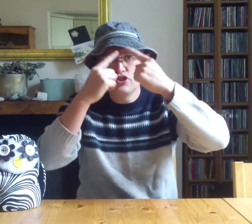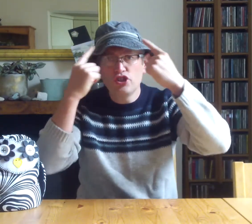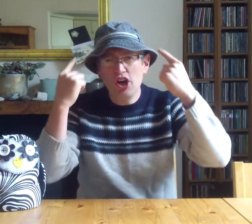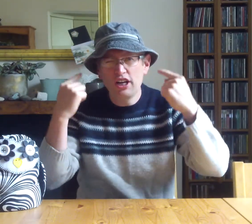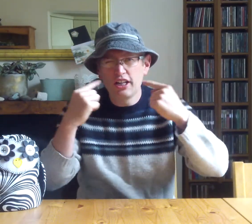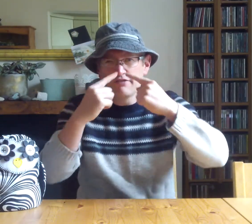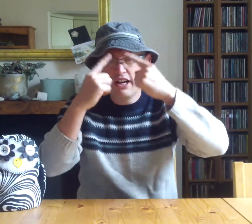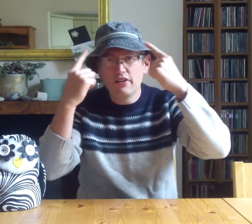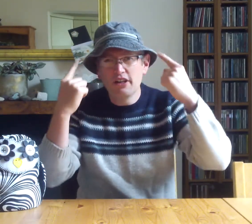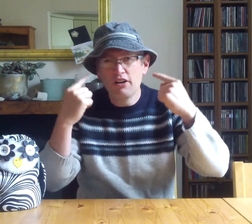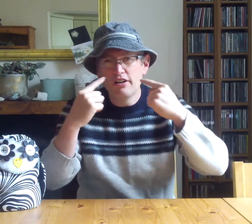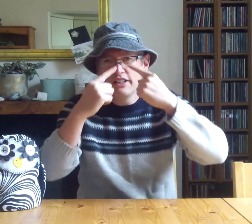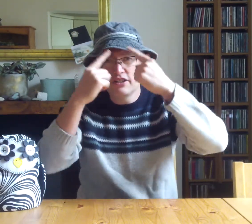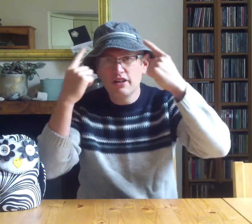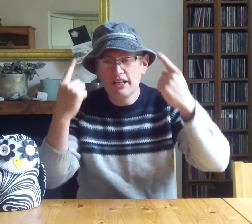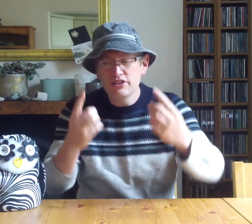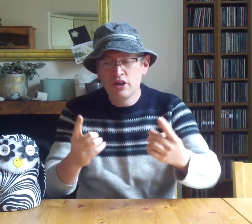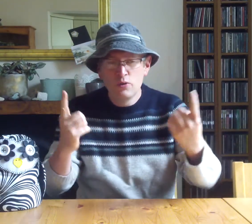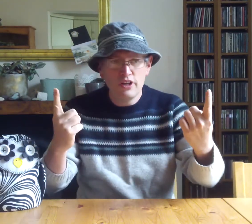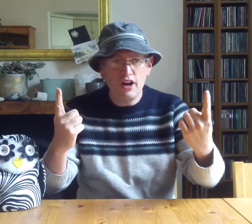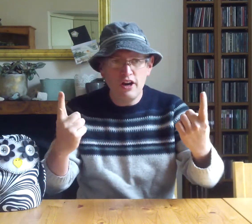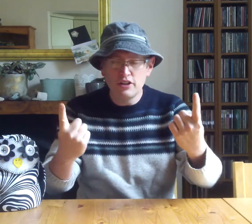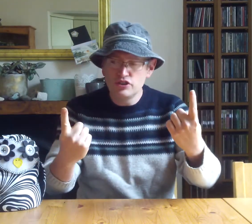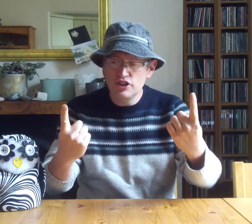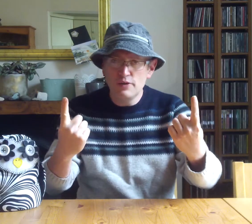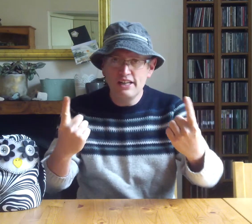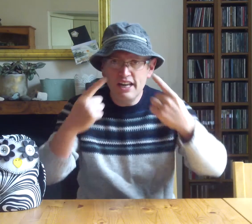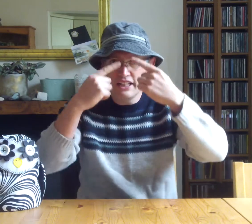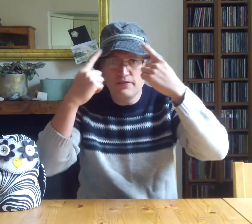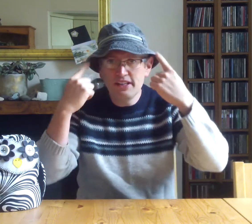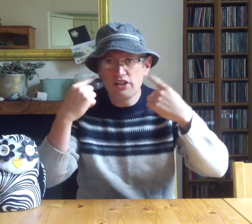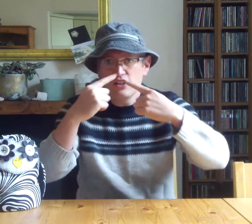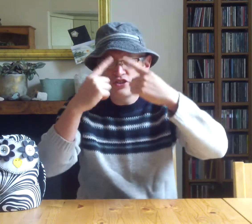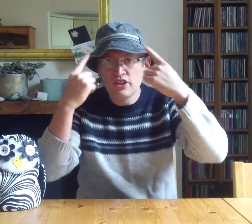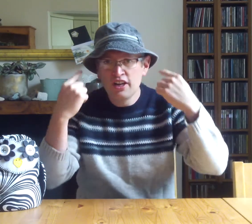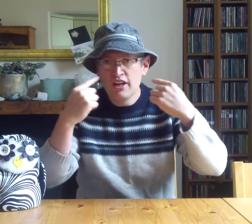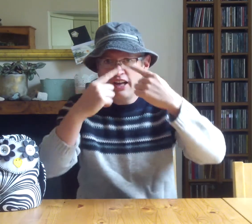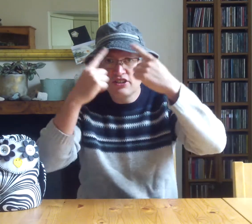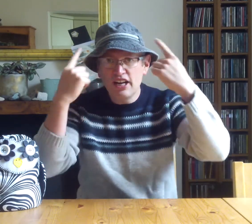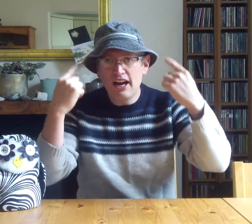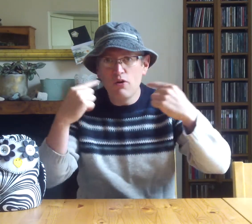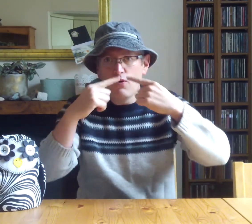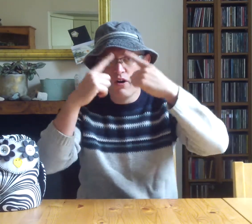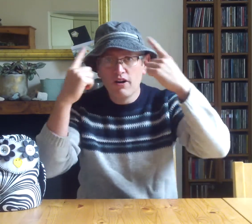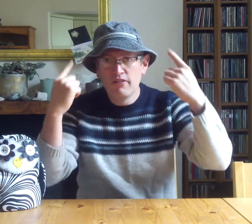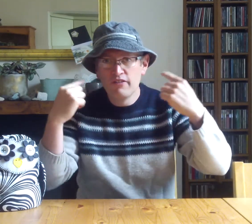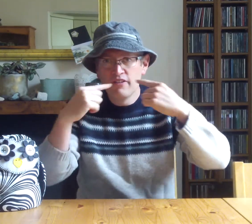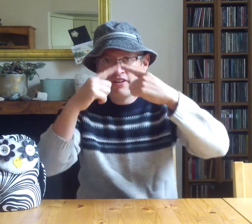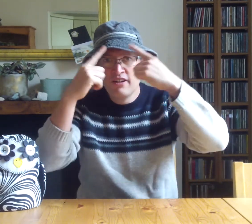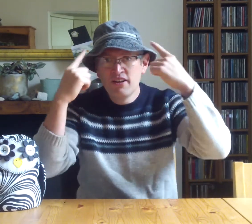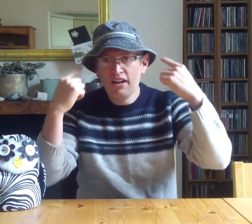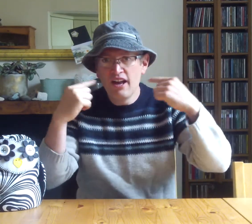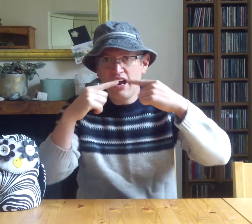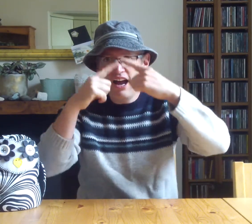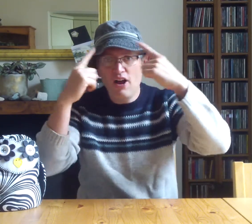circling round the eyes like this. There are two index fingers. That's owl. Ow.